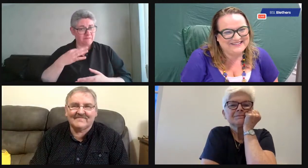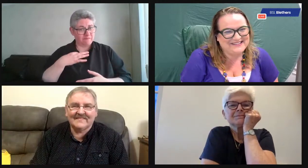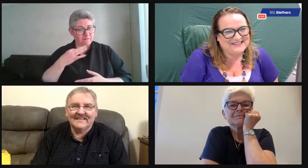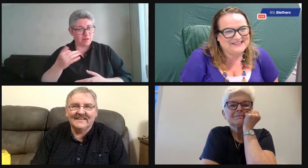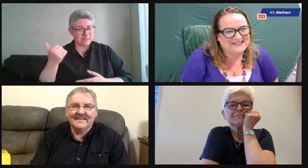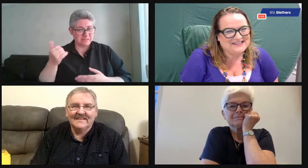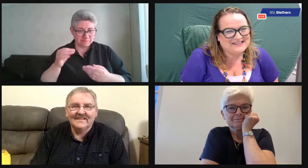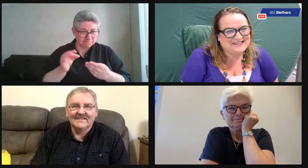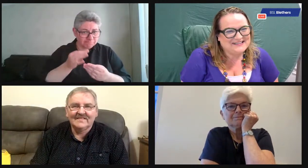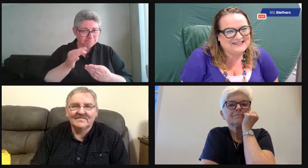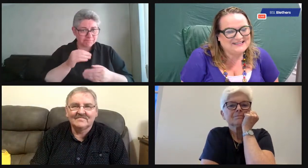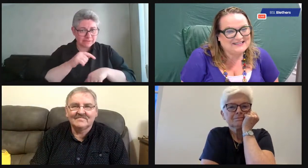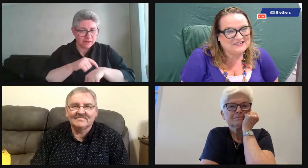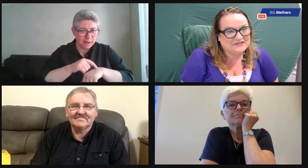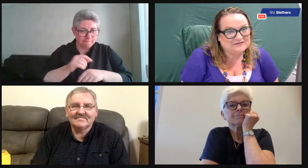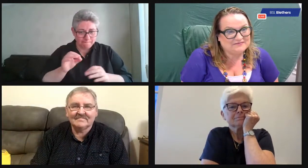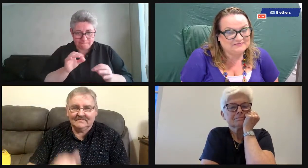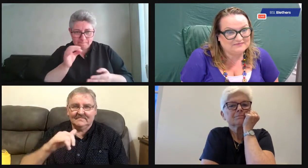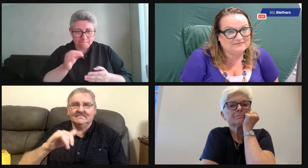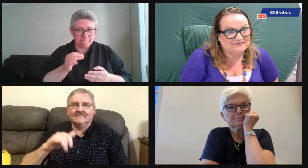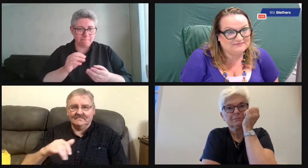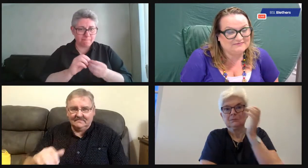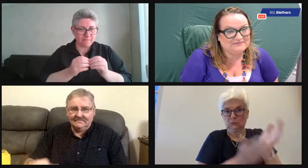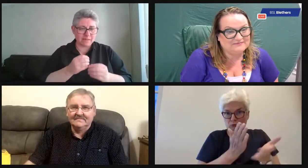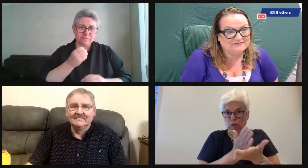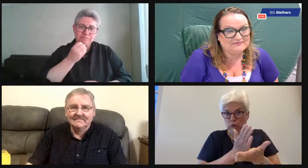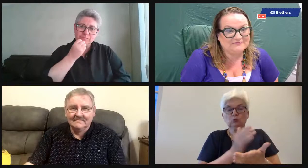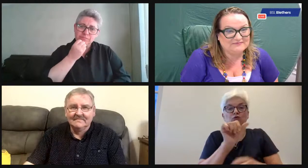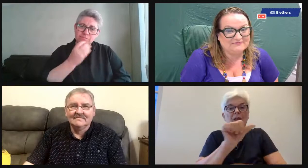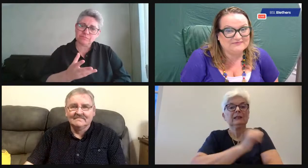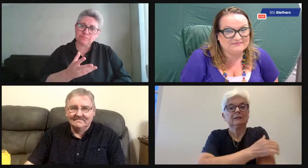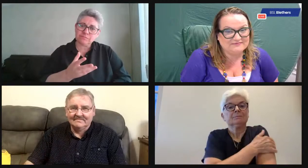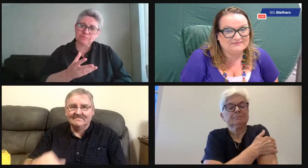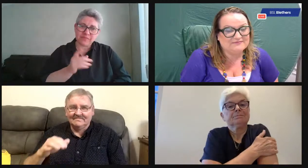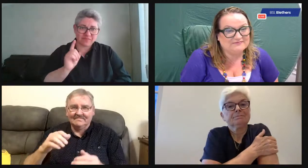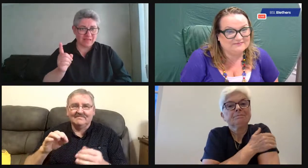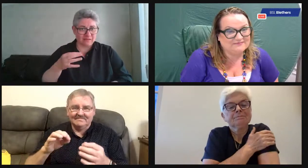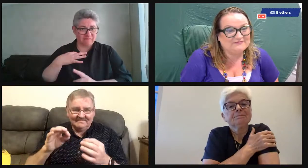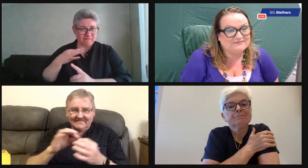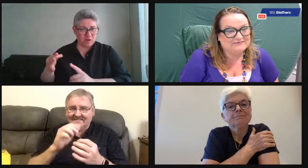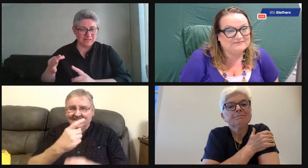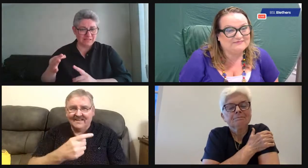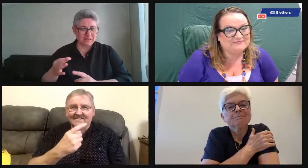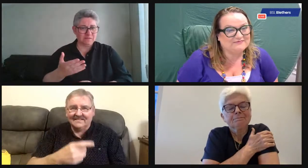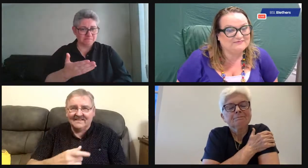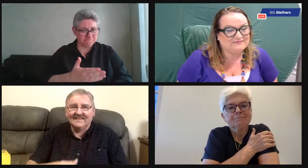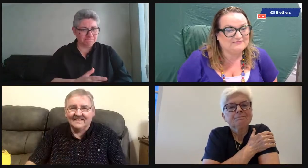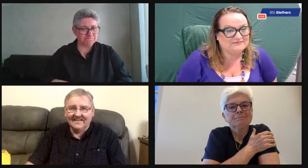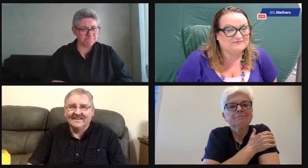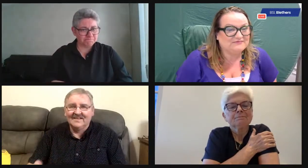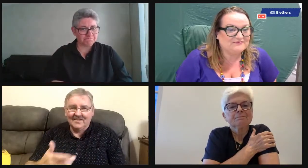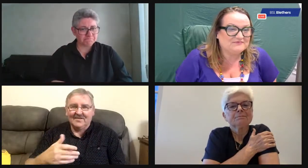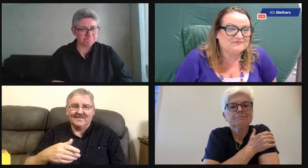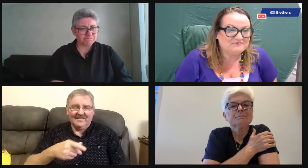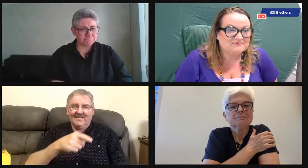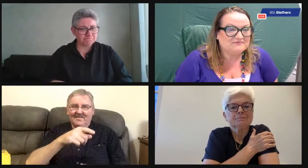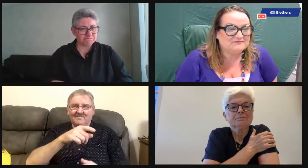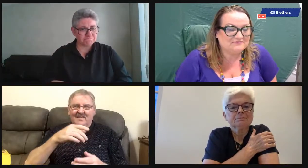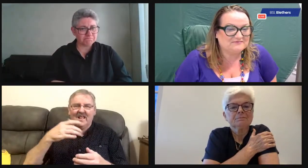memory box. And so actually the lady who sewed it for you was volunteering in effect. Isn't that lovely? That's beautiful. Yeah, that's right.